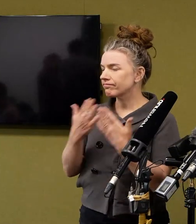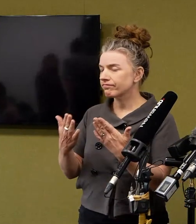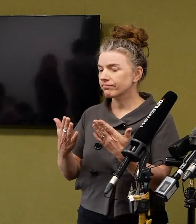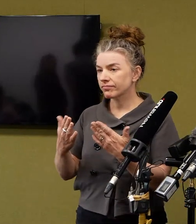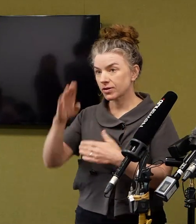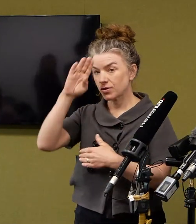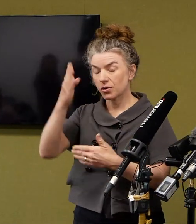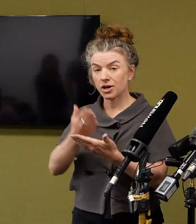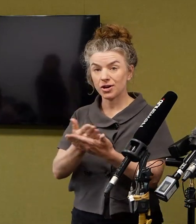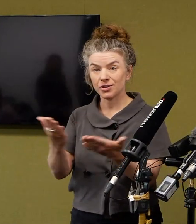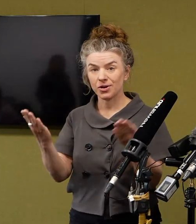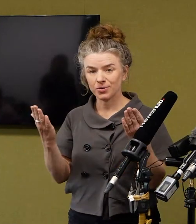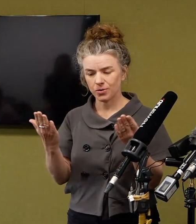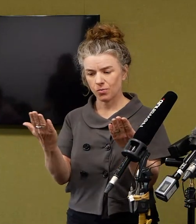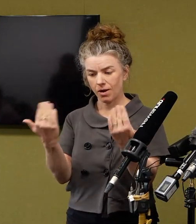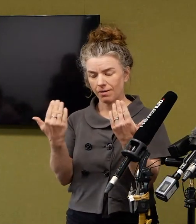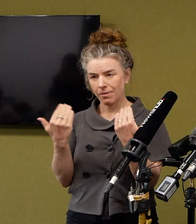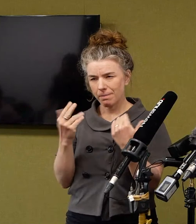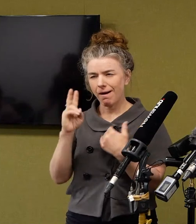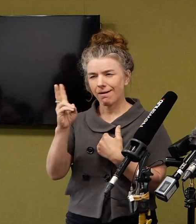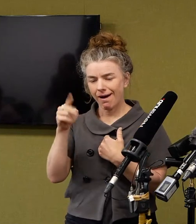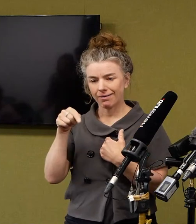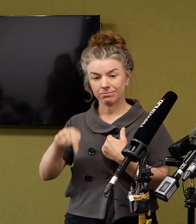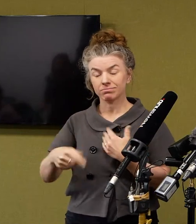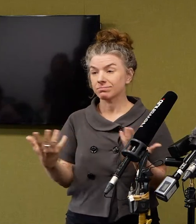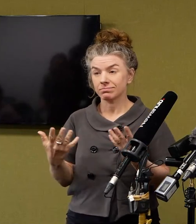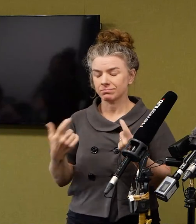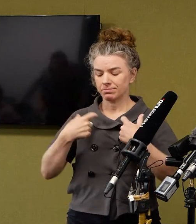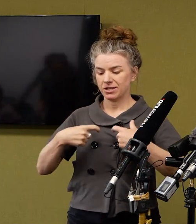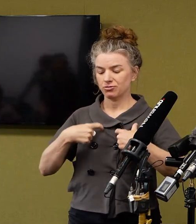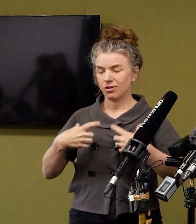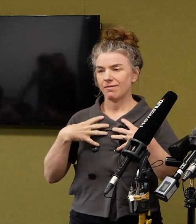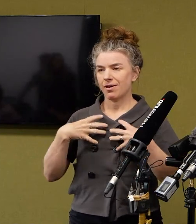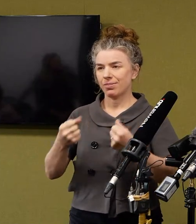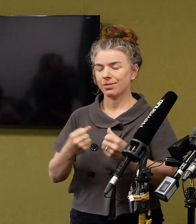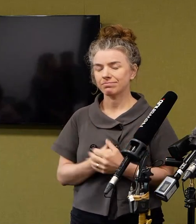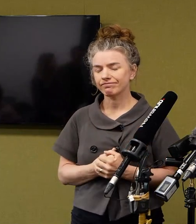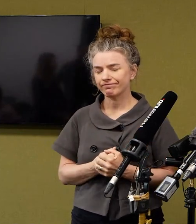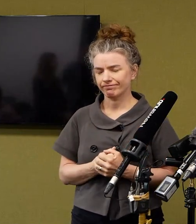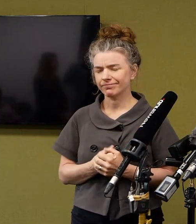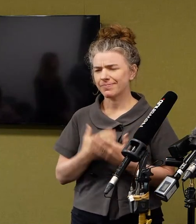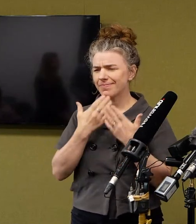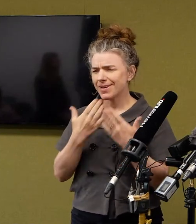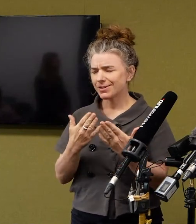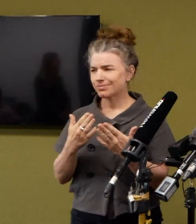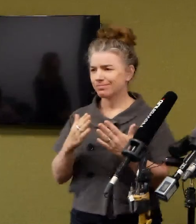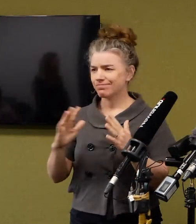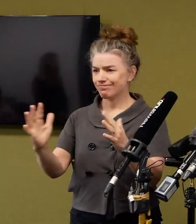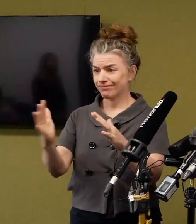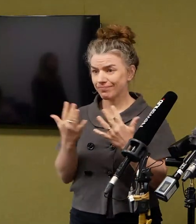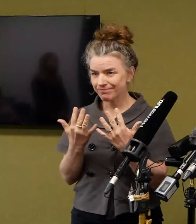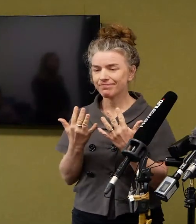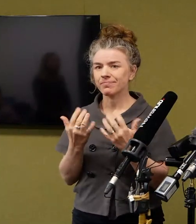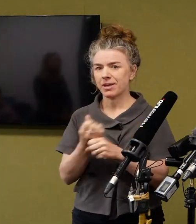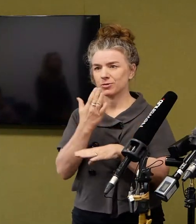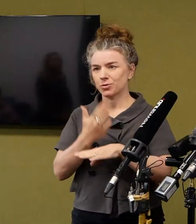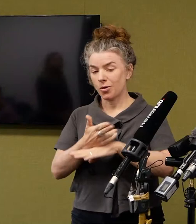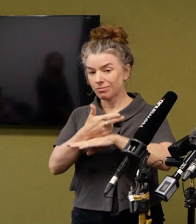ora koutou katoa. Welcome again to the Ministry of Health. And thank you. I know I can count on you to include the